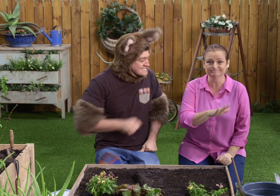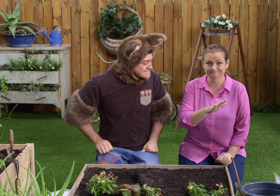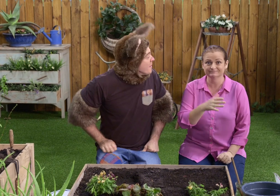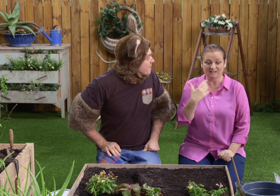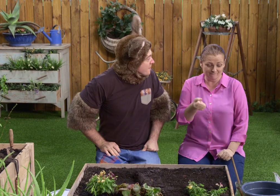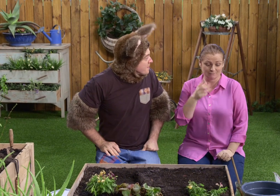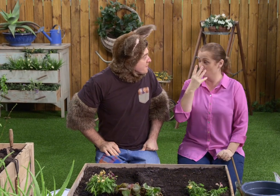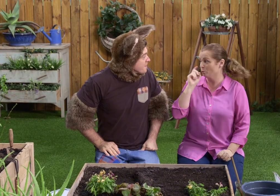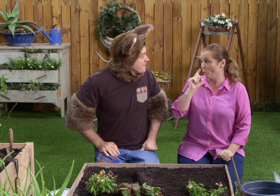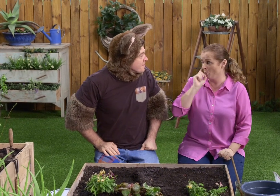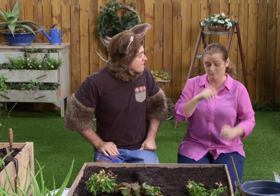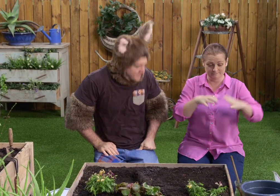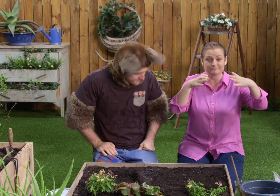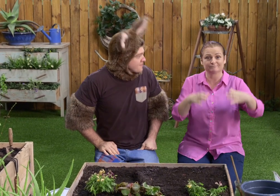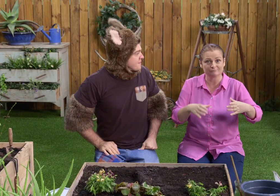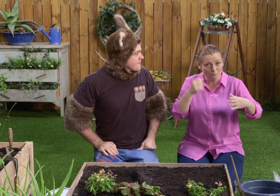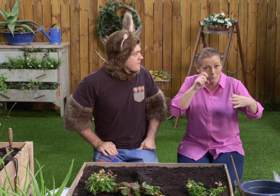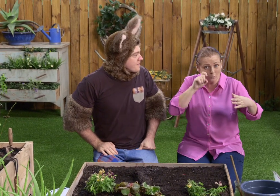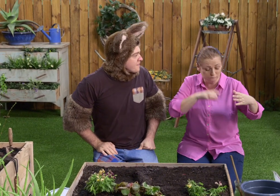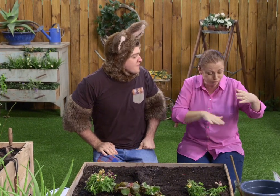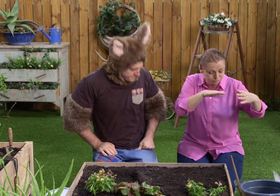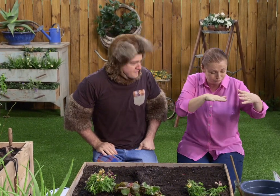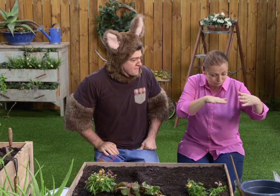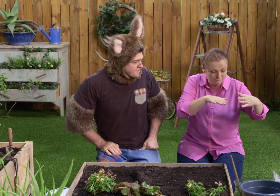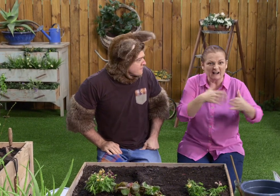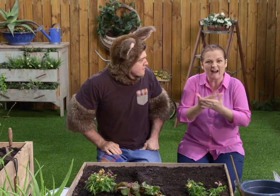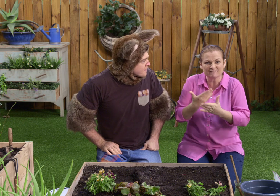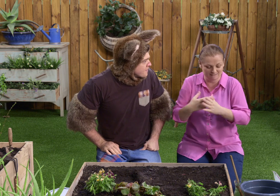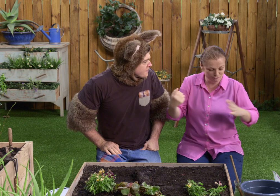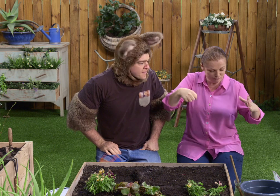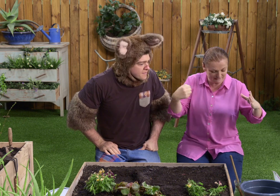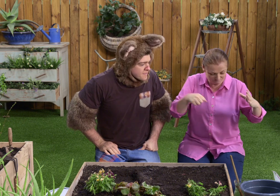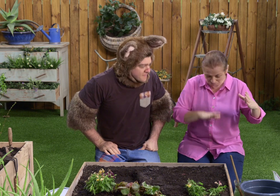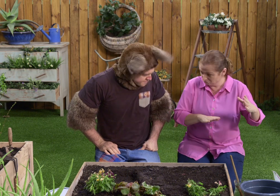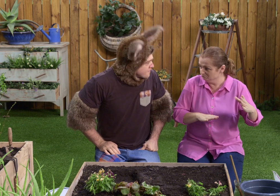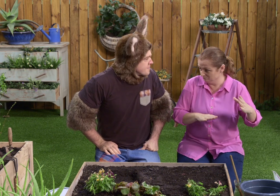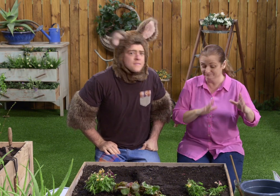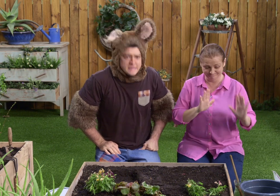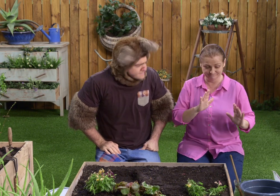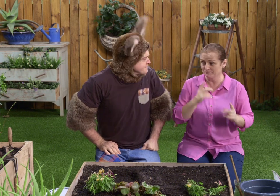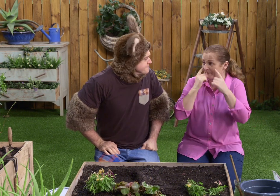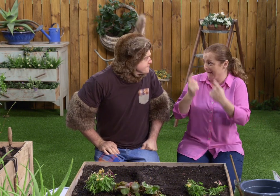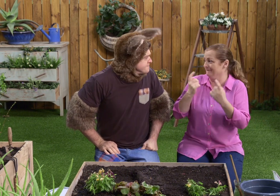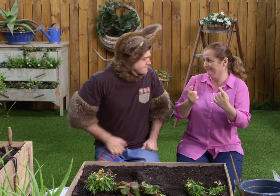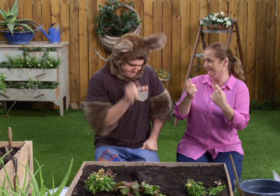I've got water in the bucket and I've got a little bit left over as well in the jug. We have to be very careful, though.